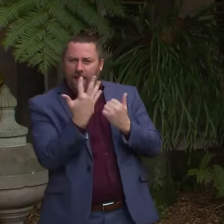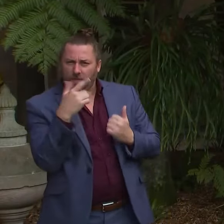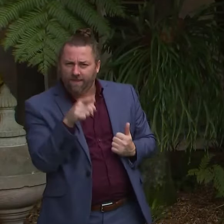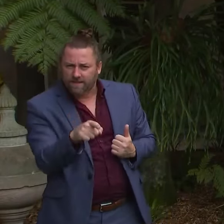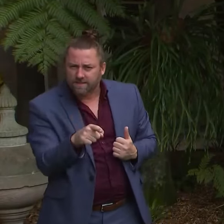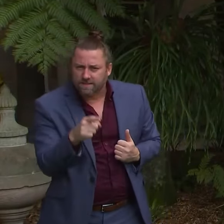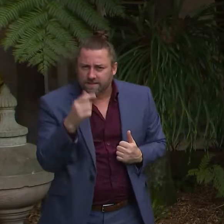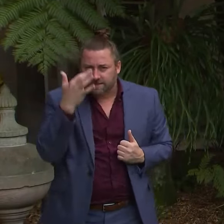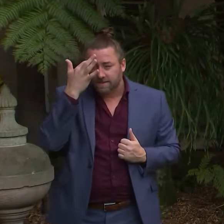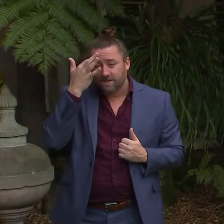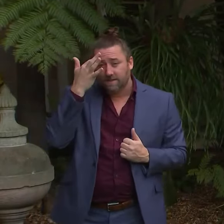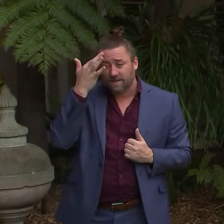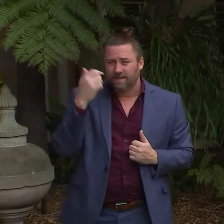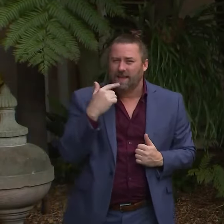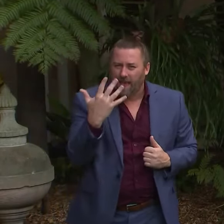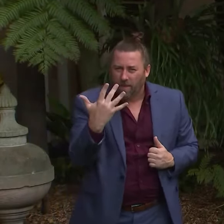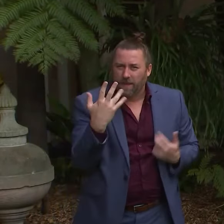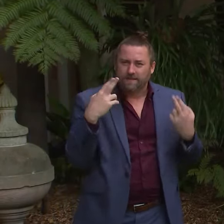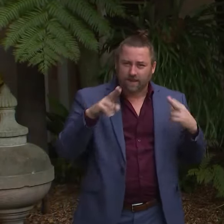So the total, since,